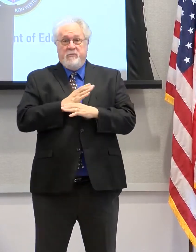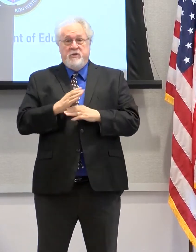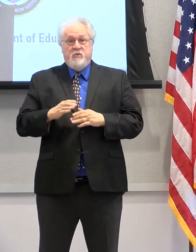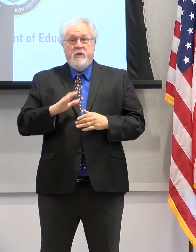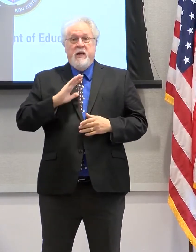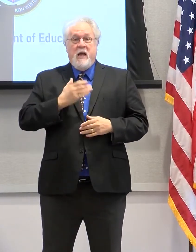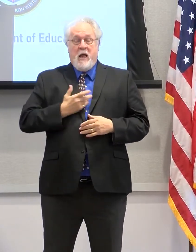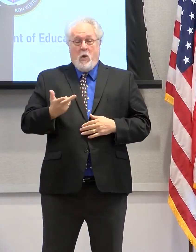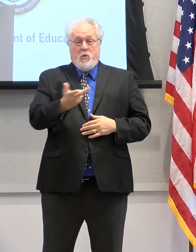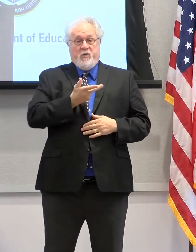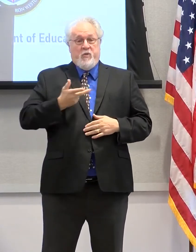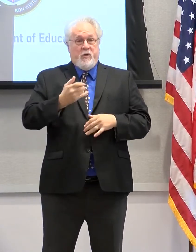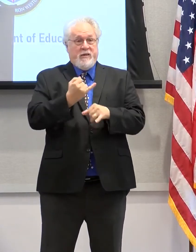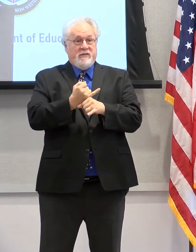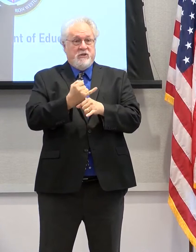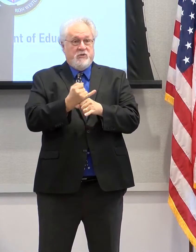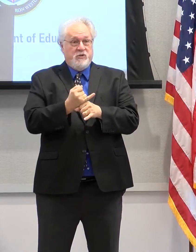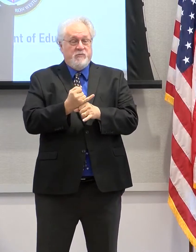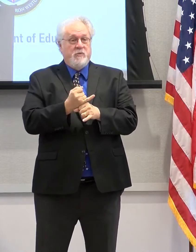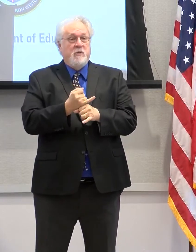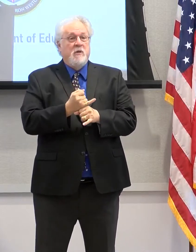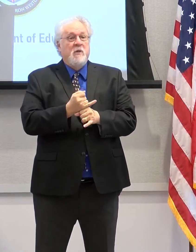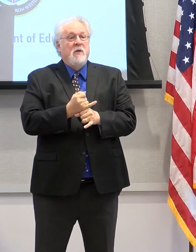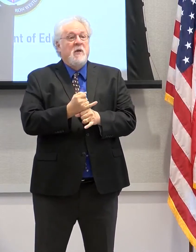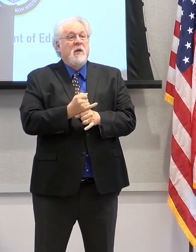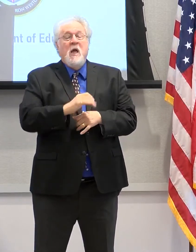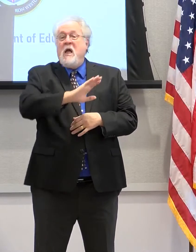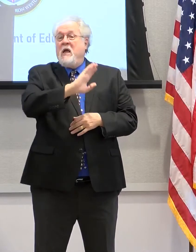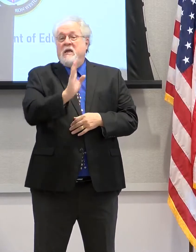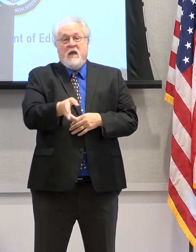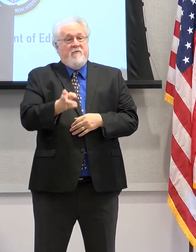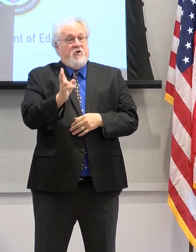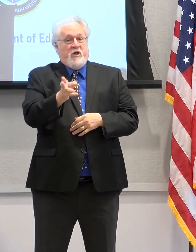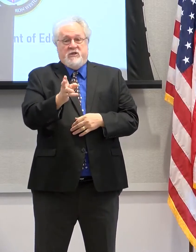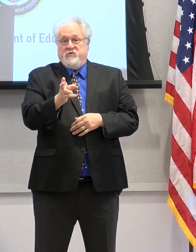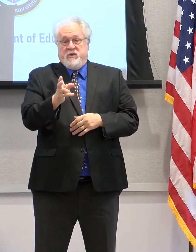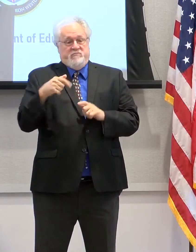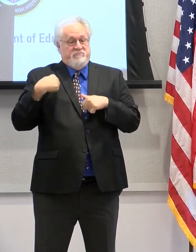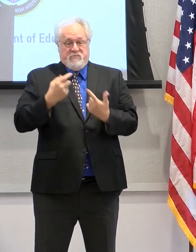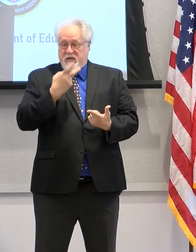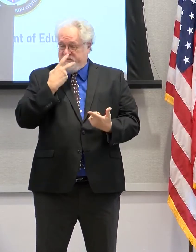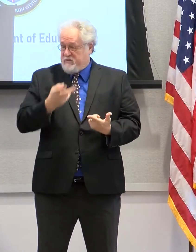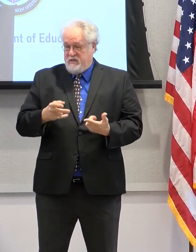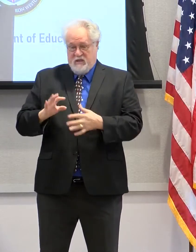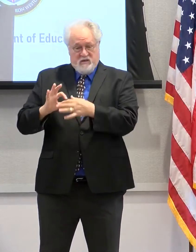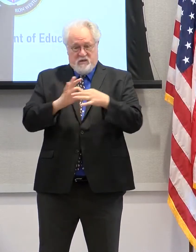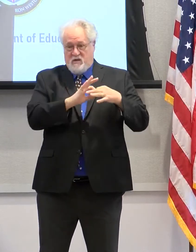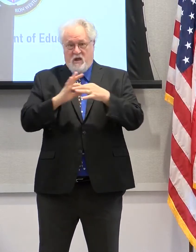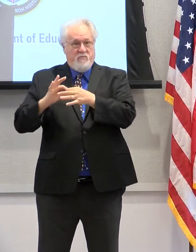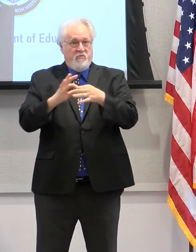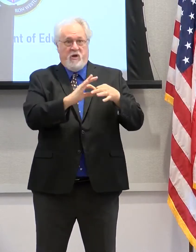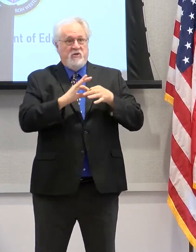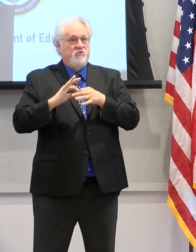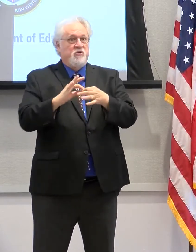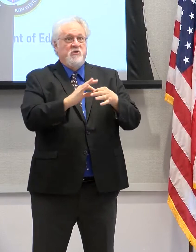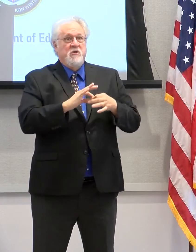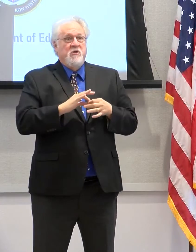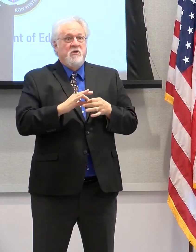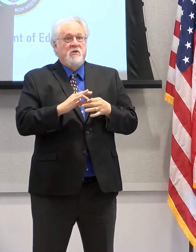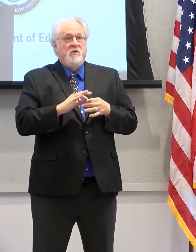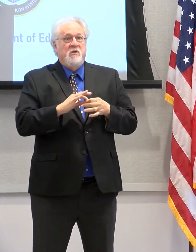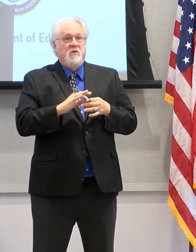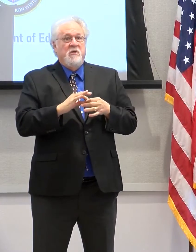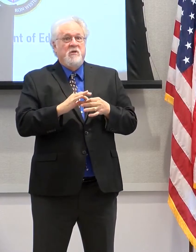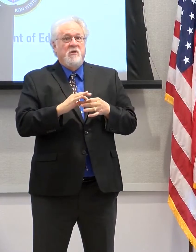our three institutions. Never in history have I seen the collaboration, the respect,